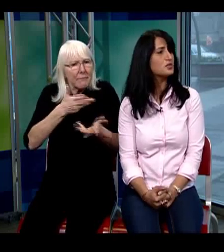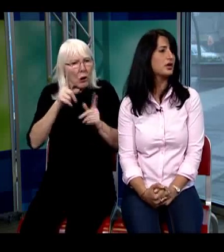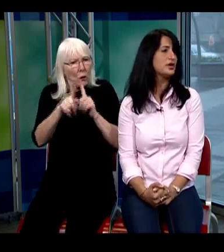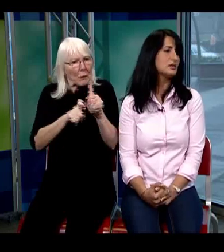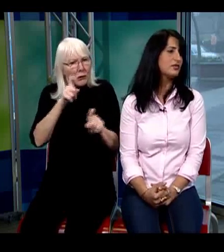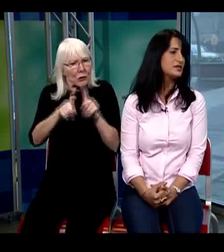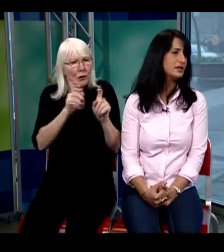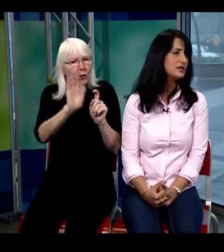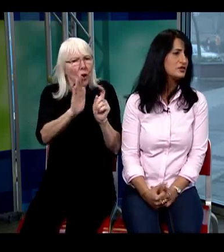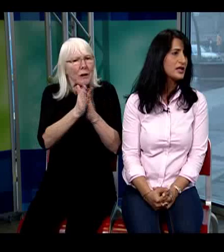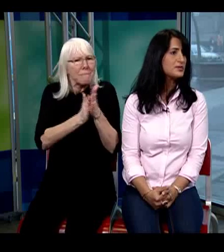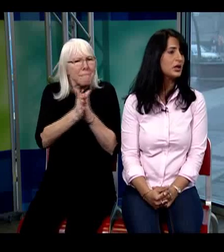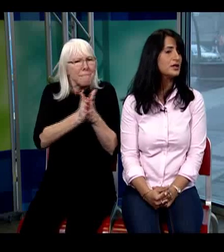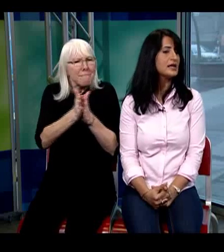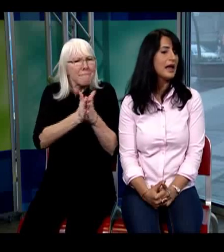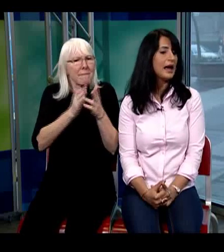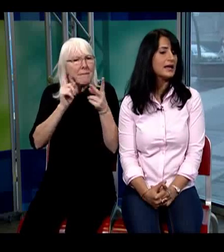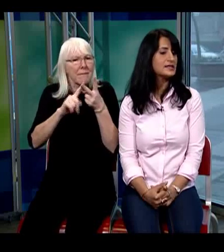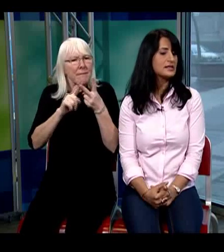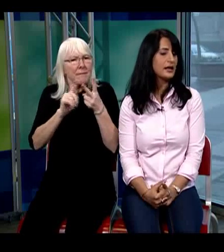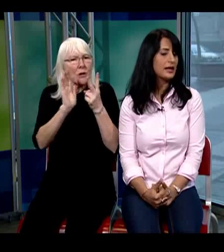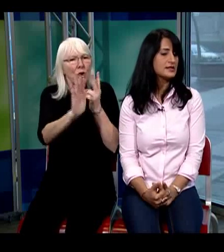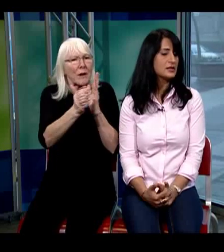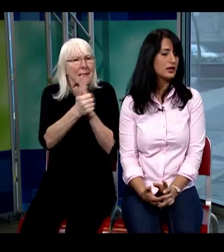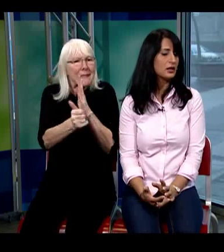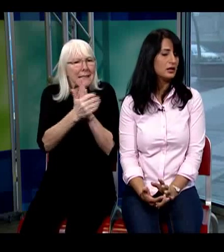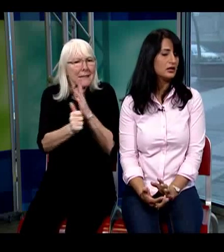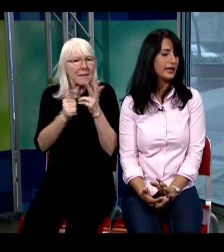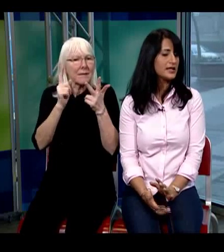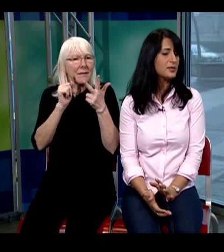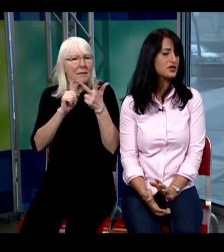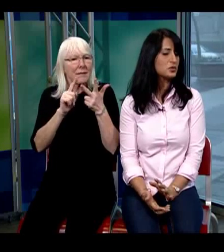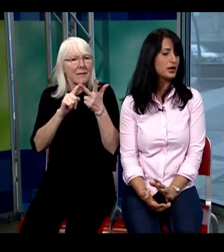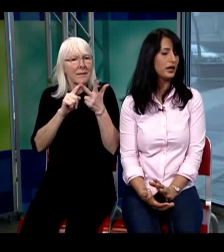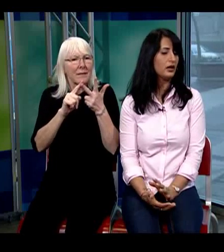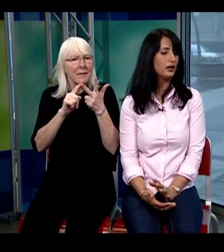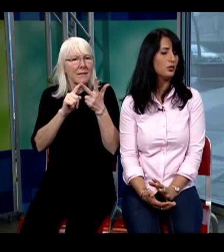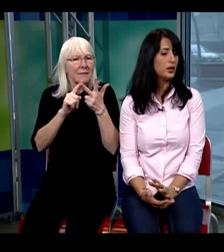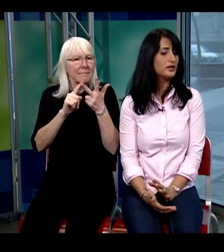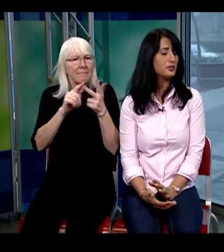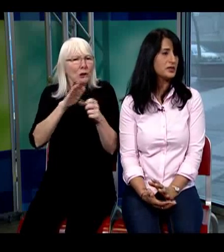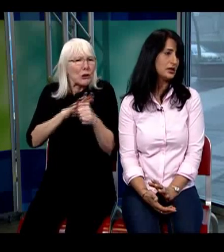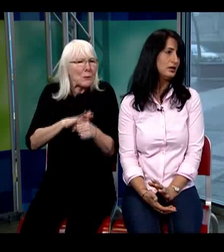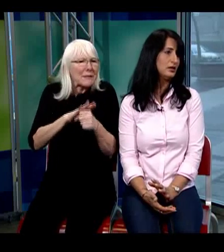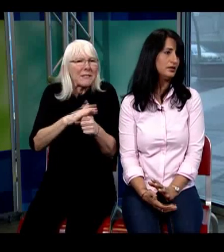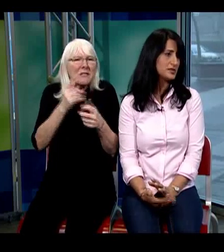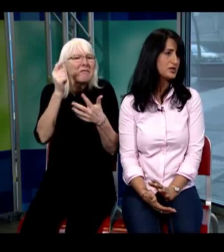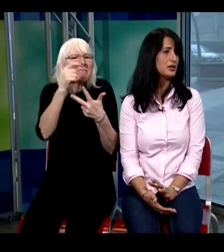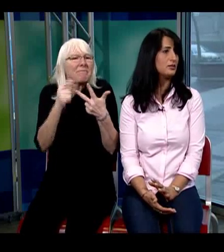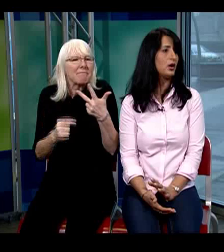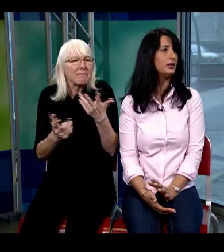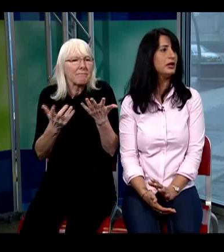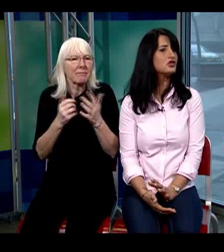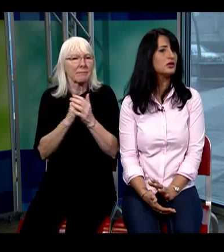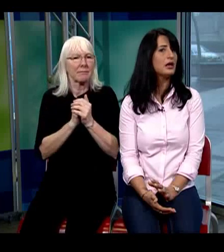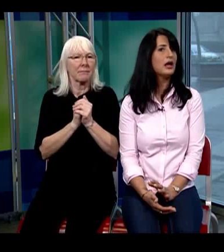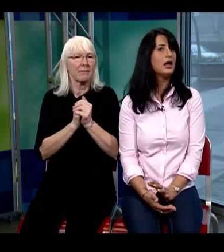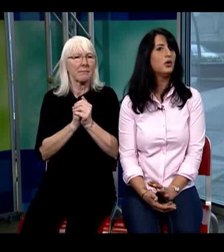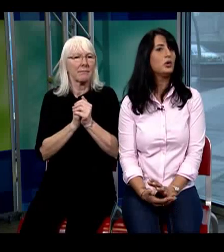what are some of his strengths because as as a case manager working with particular this particular population we